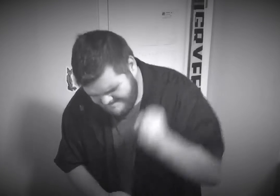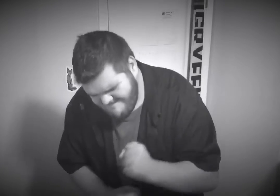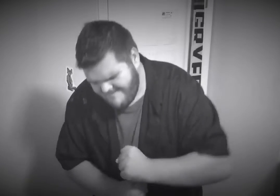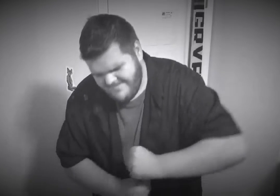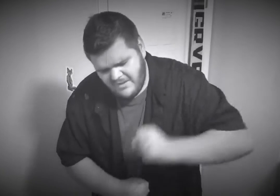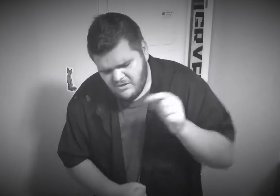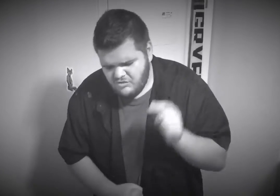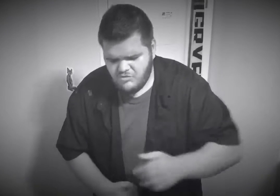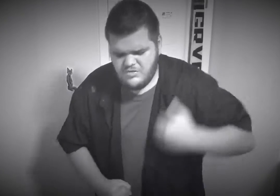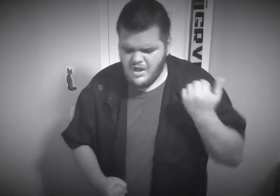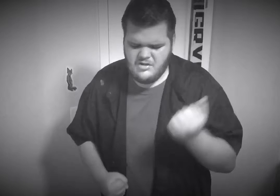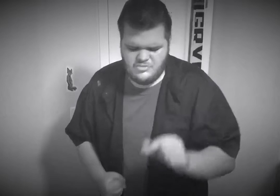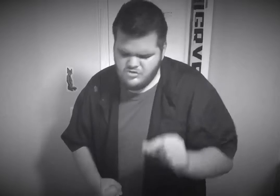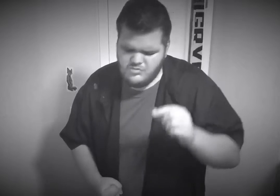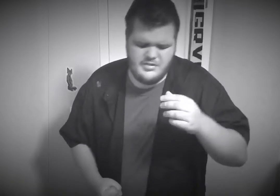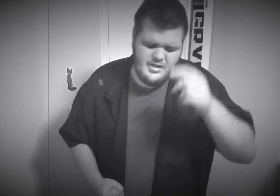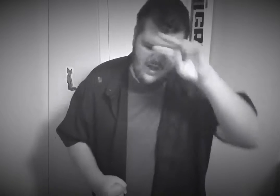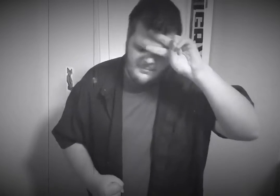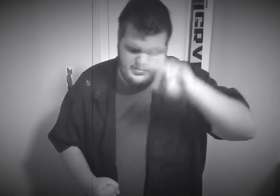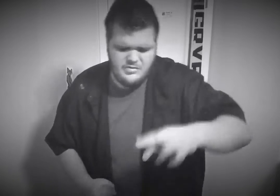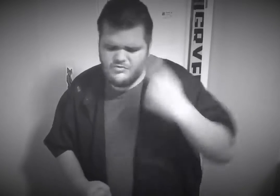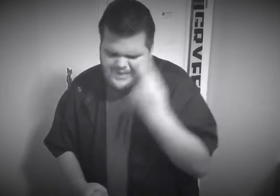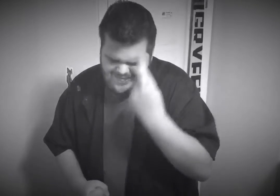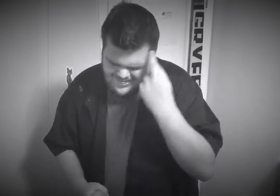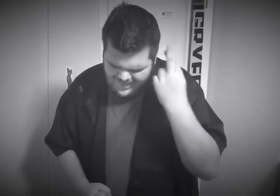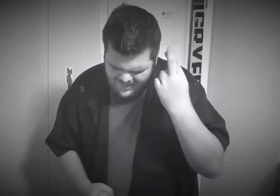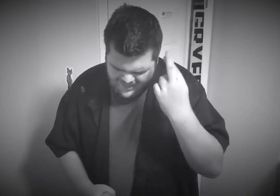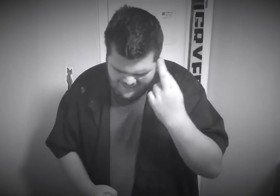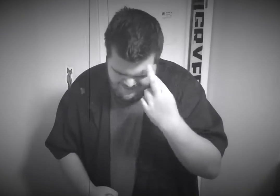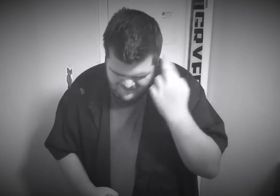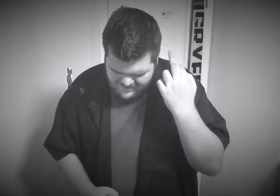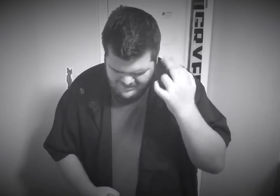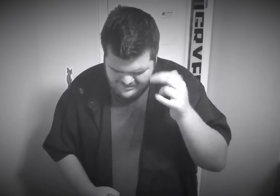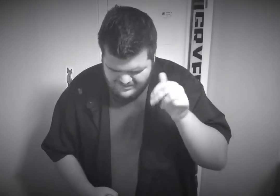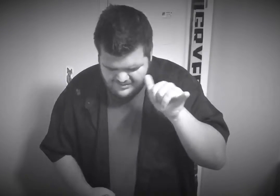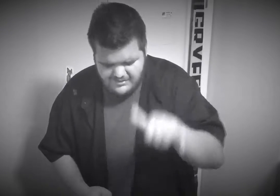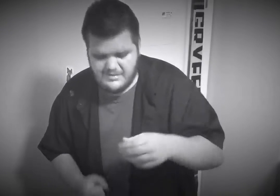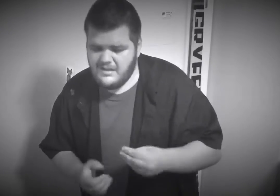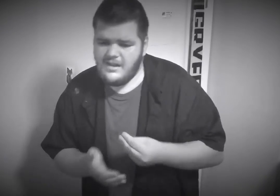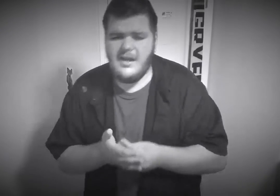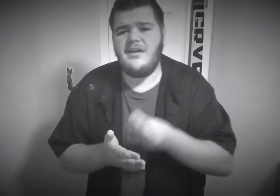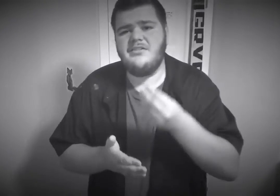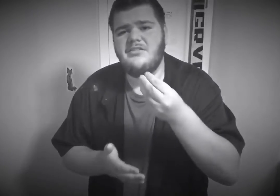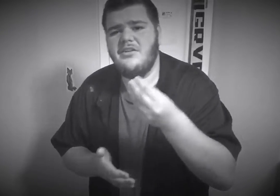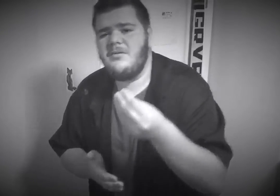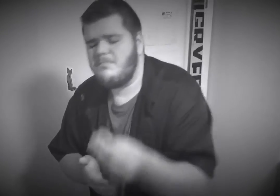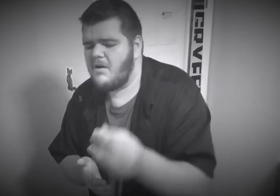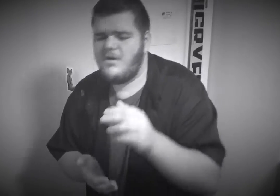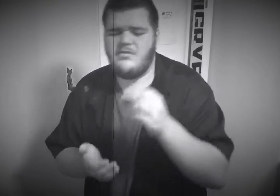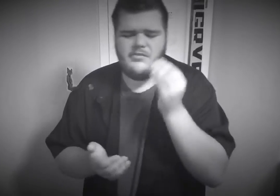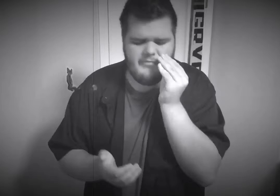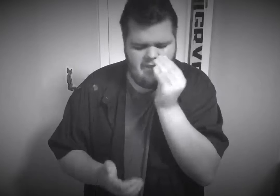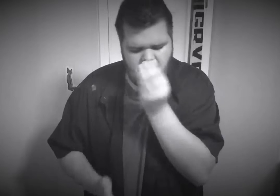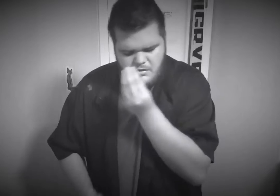Too young, too dumb to realize That I should've bought you flowers